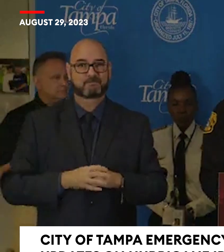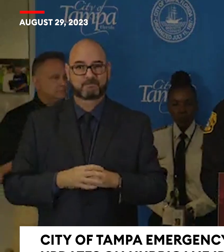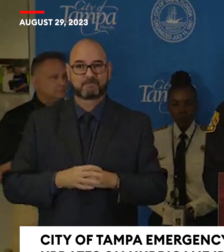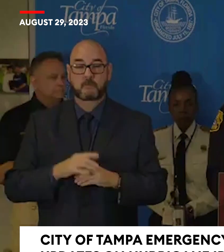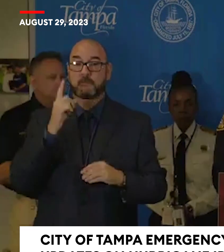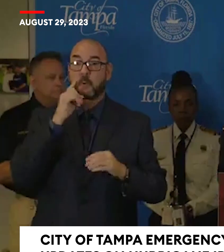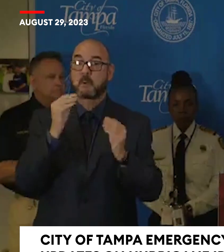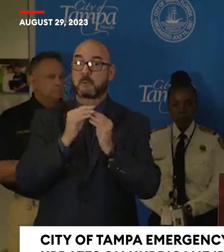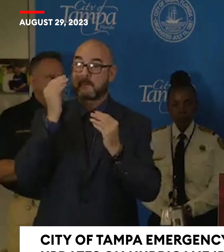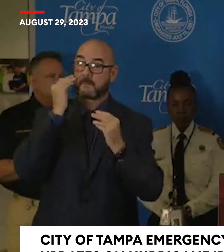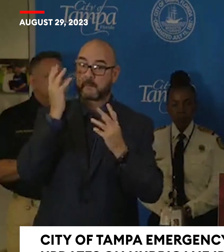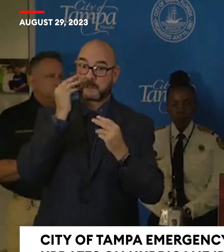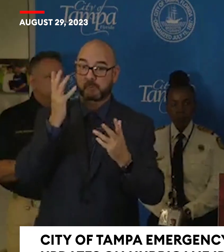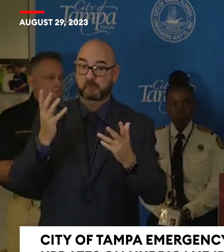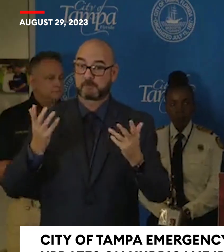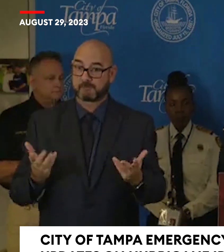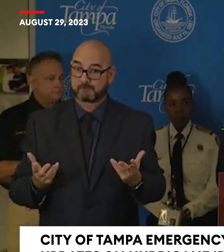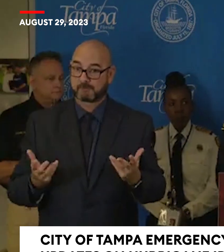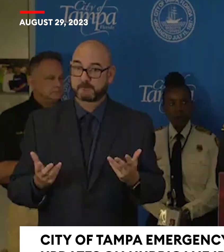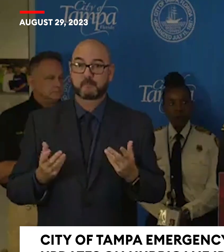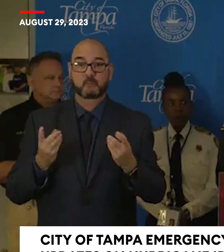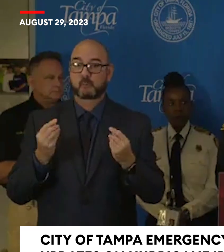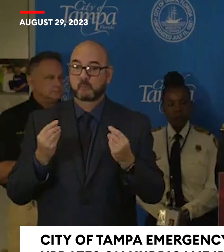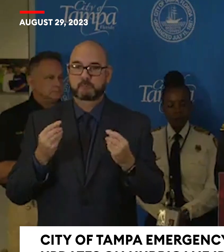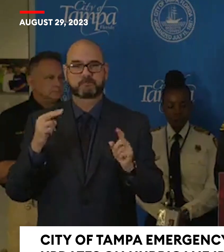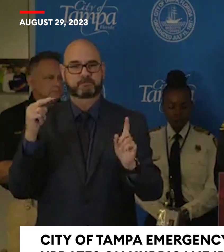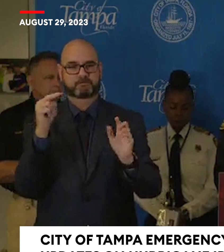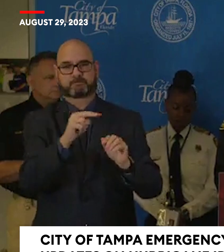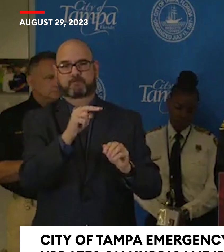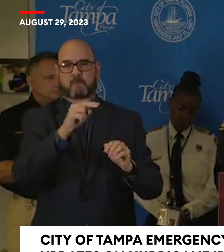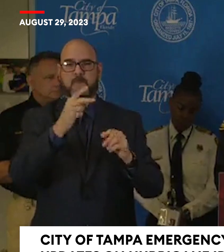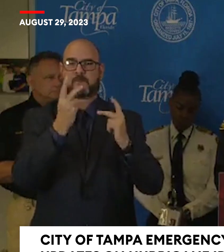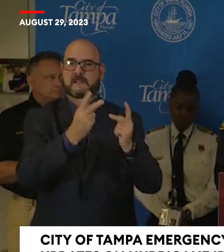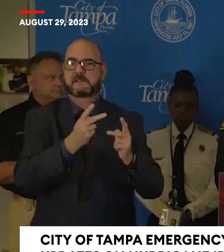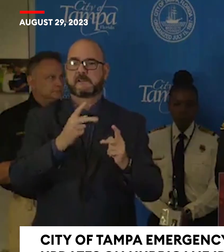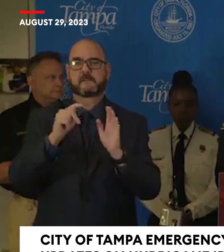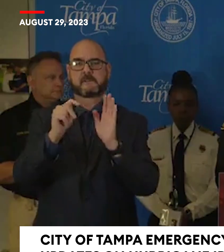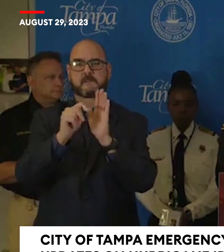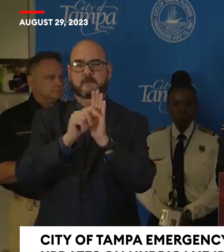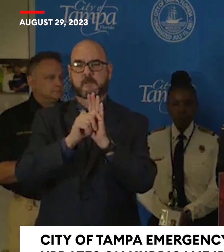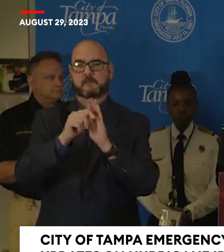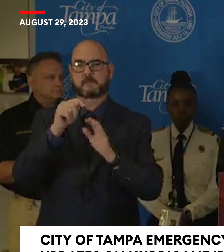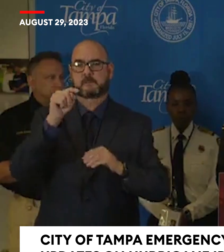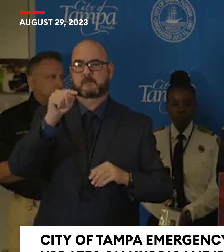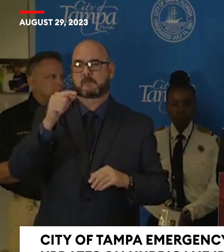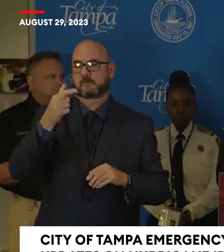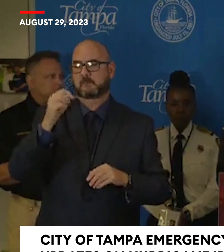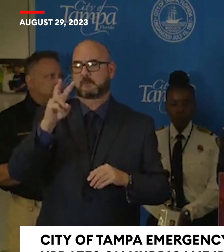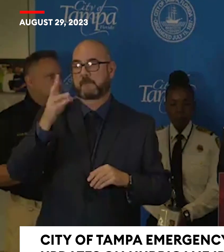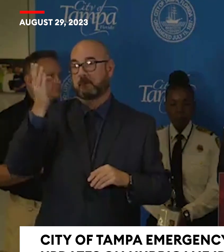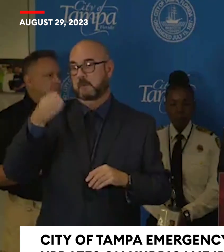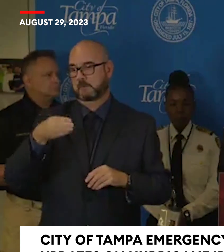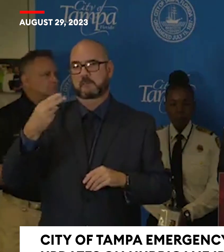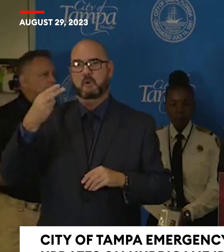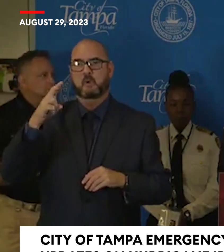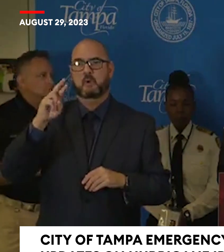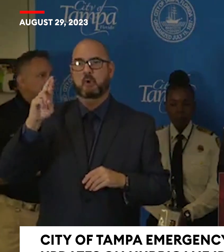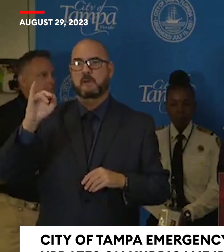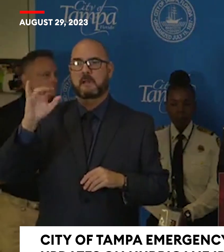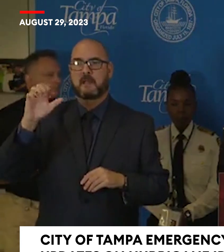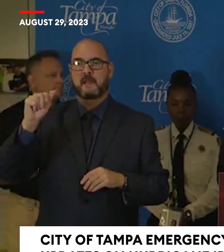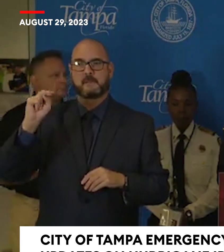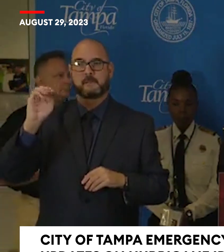safety and preparedness, visit tampa.gov forward slash hurricane, or call our helpline at